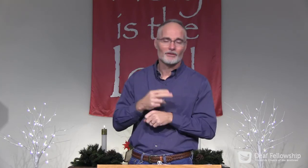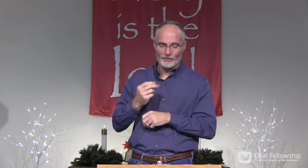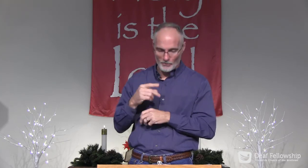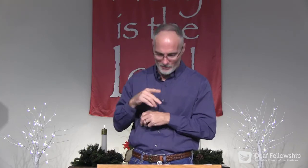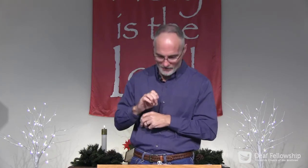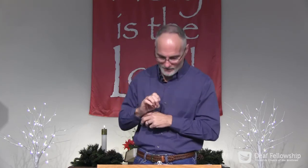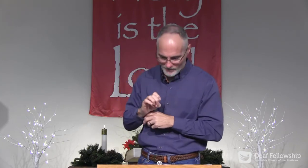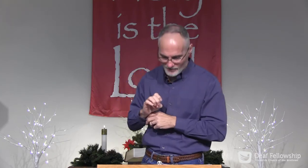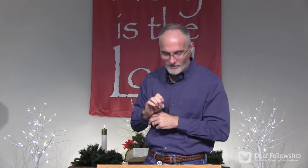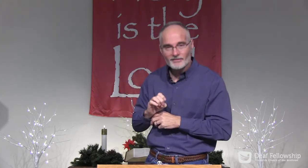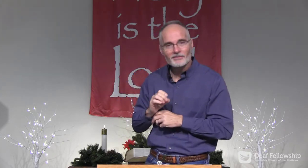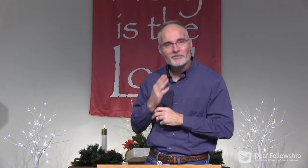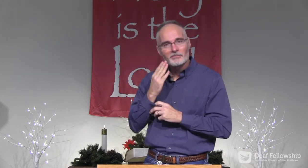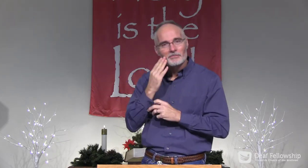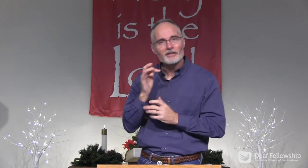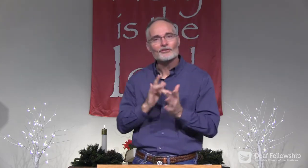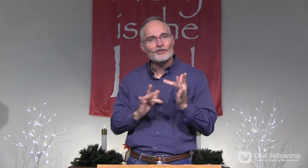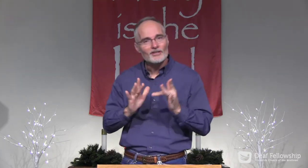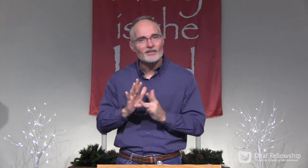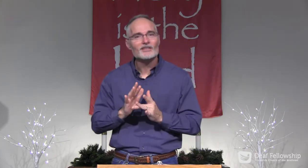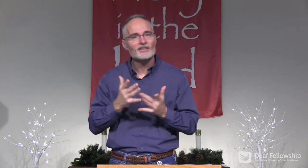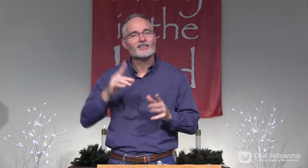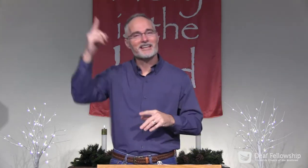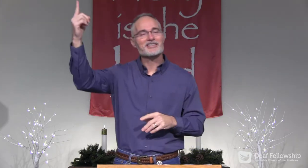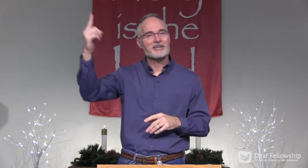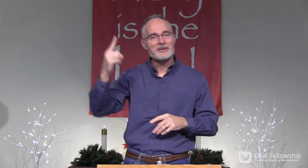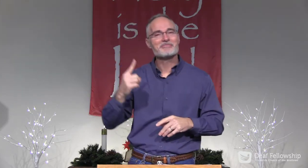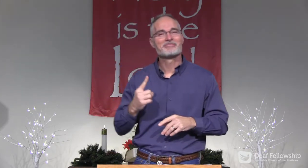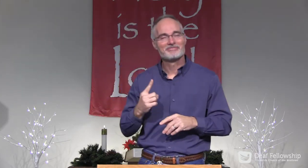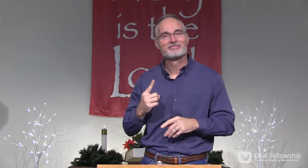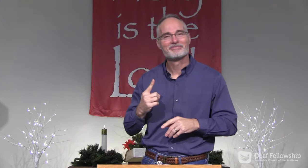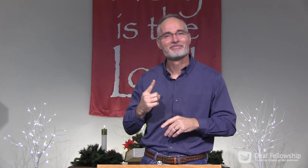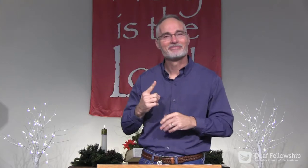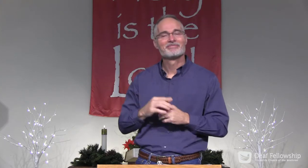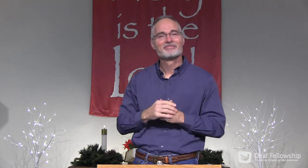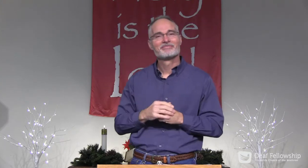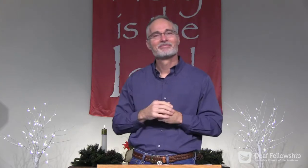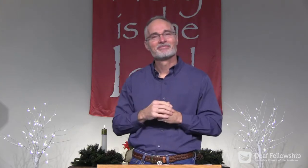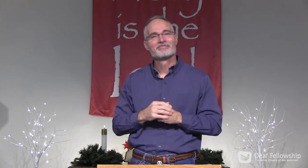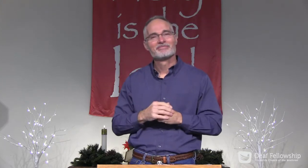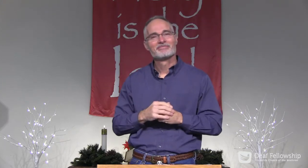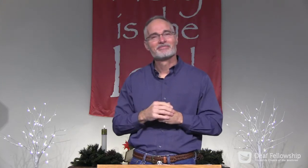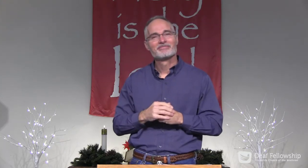Full of hope. Overflowing hope because Jesus has come.